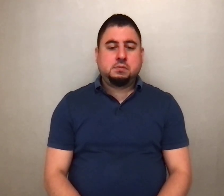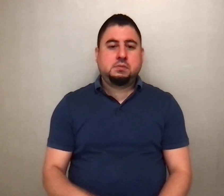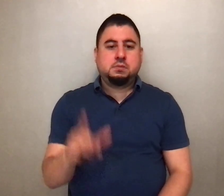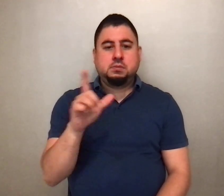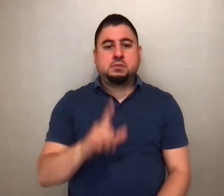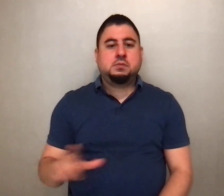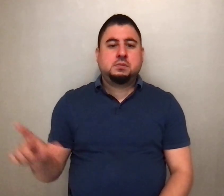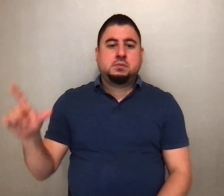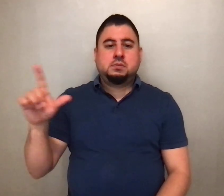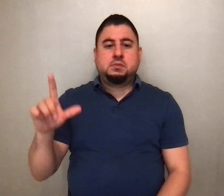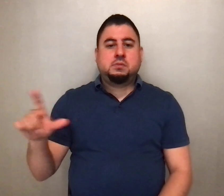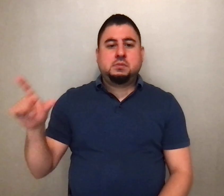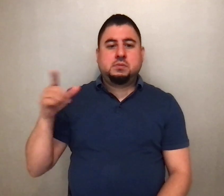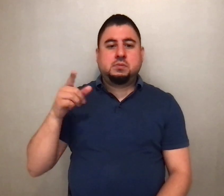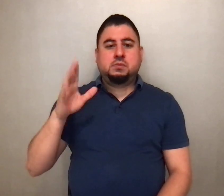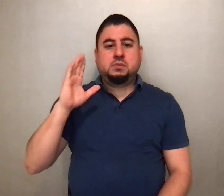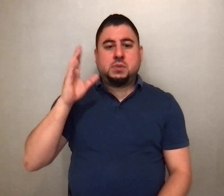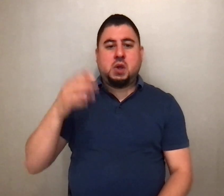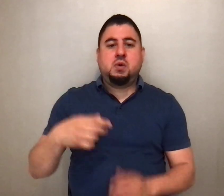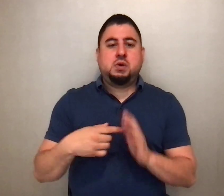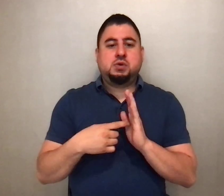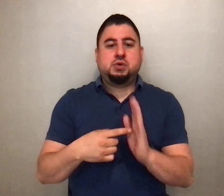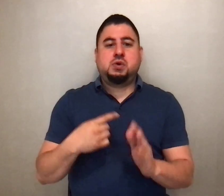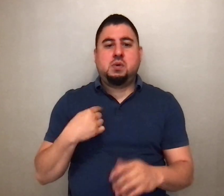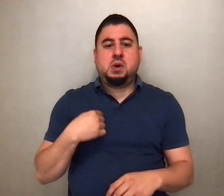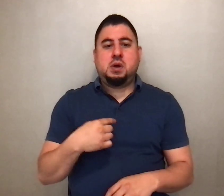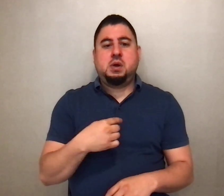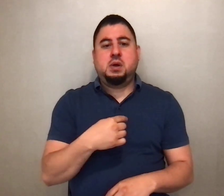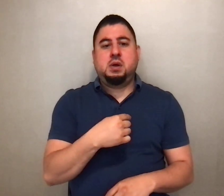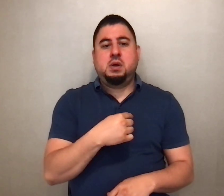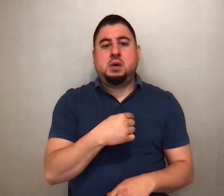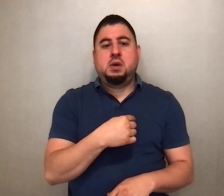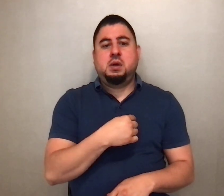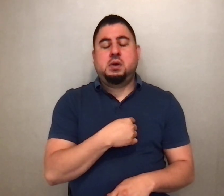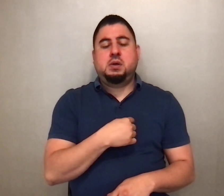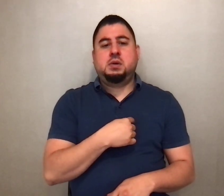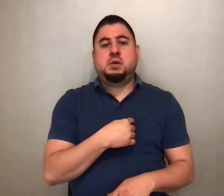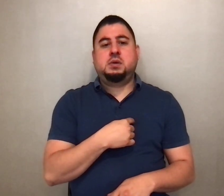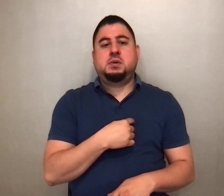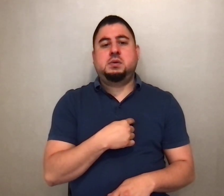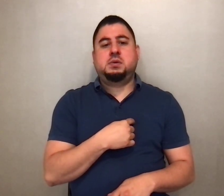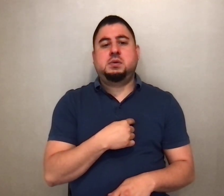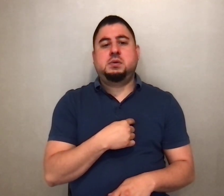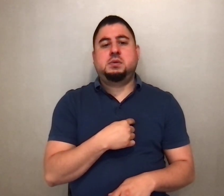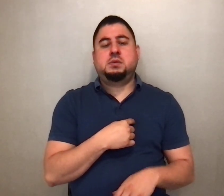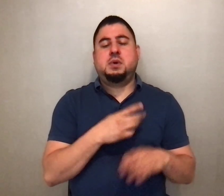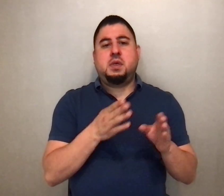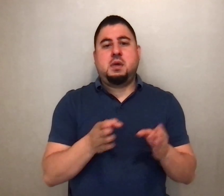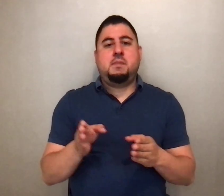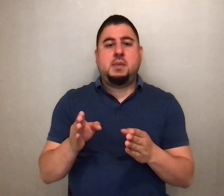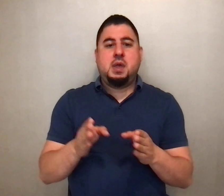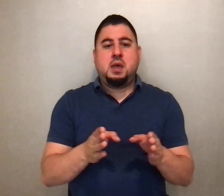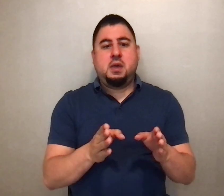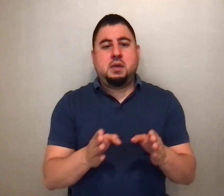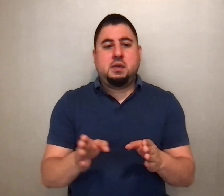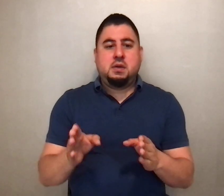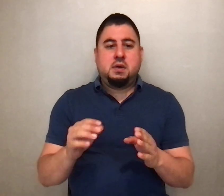will show us the path of life.